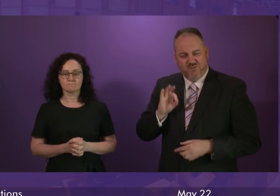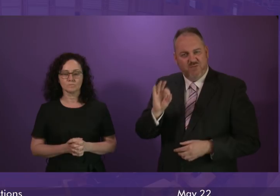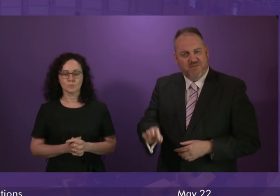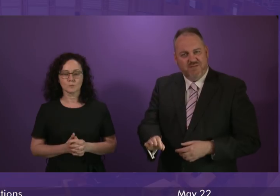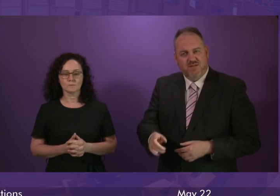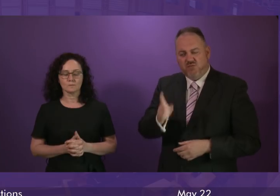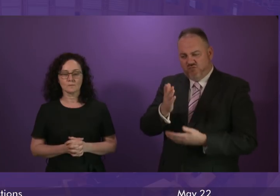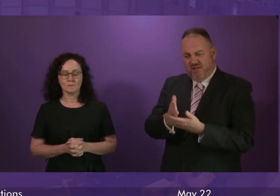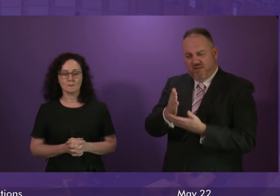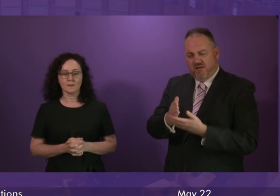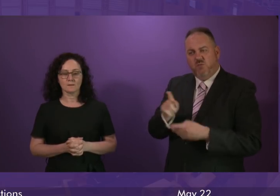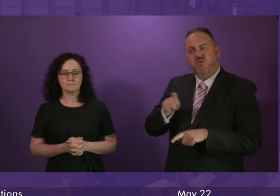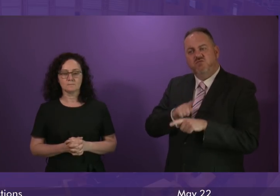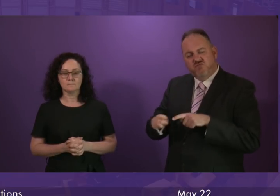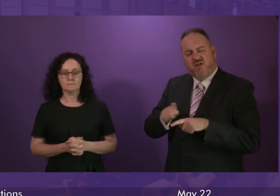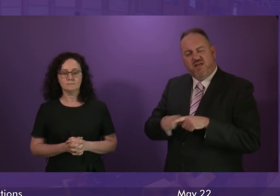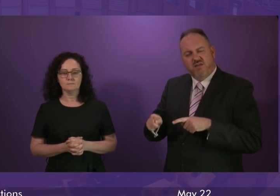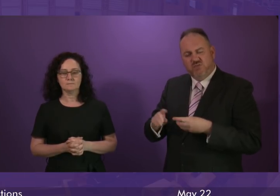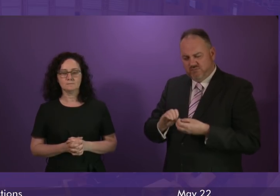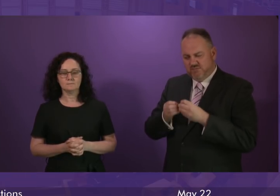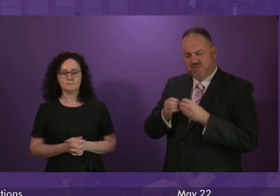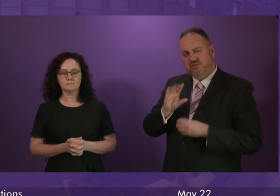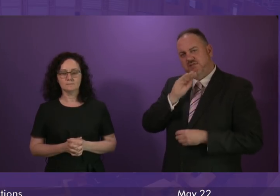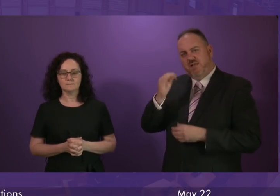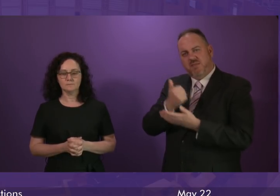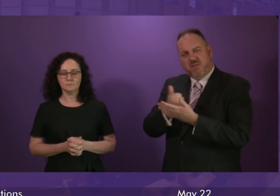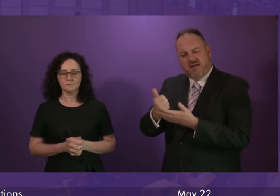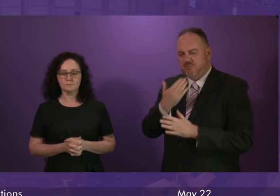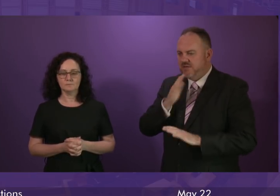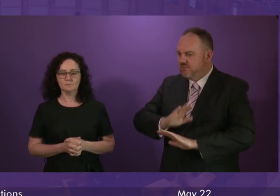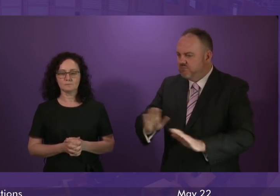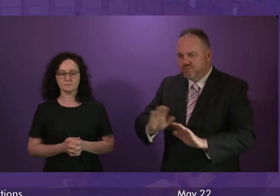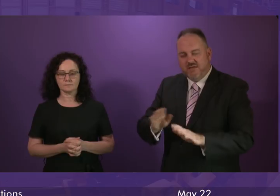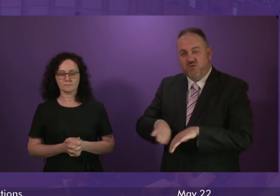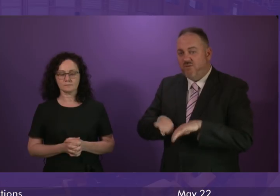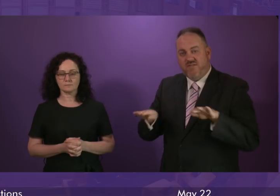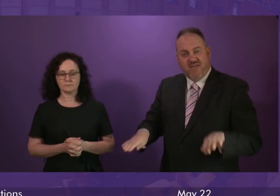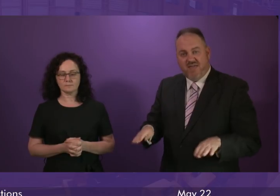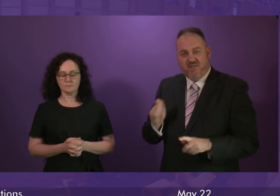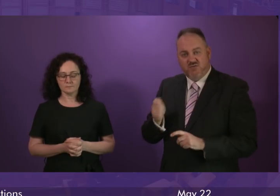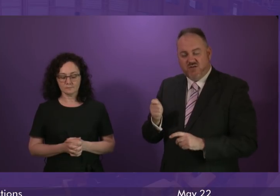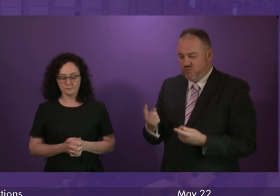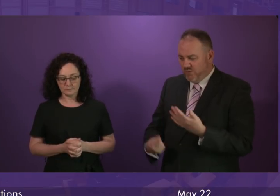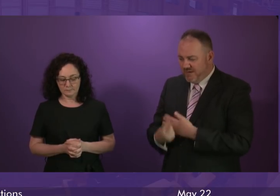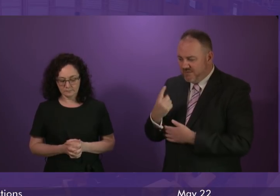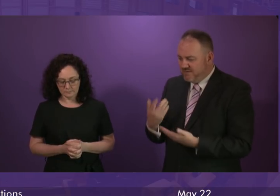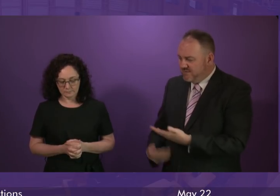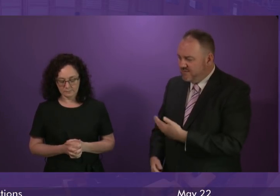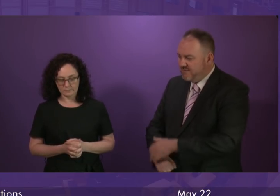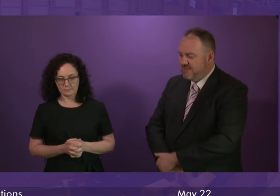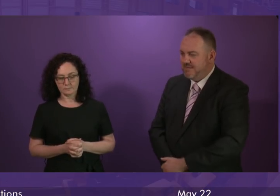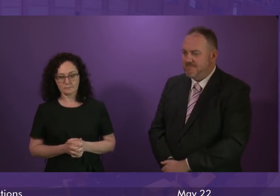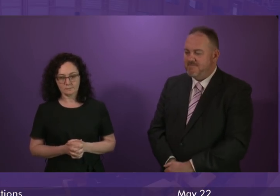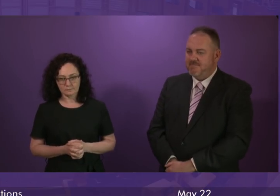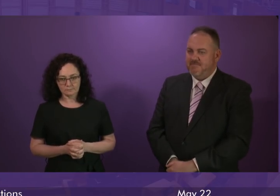MP, as we seek to secure a meeting with the payment systems regulator in an attempt to eliminate these unfair charges? First Minister.